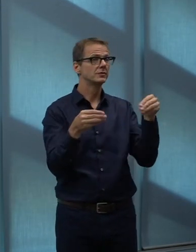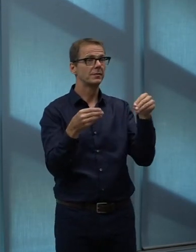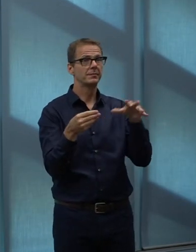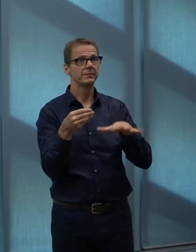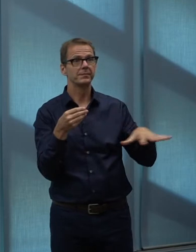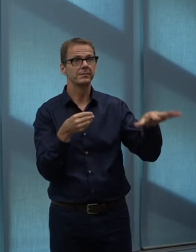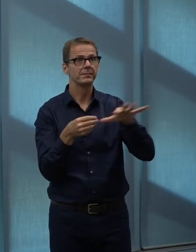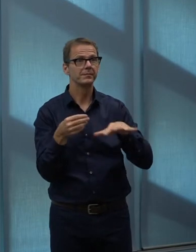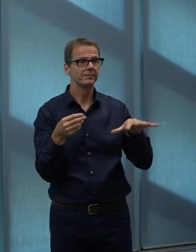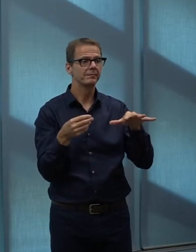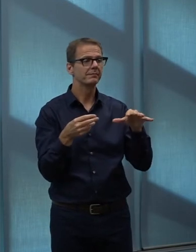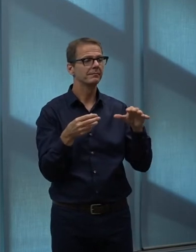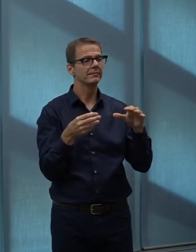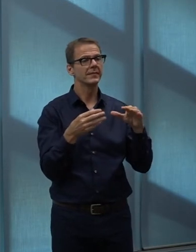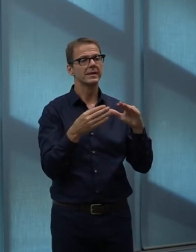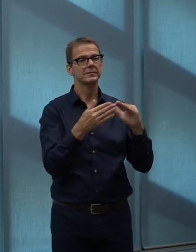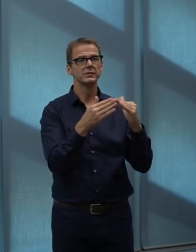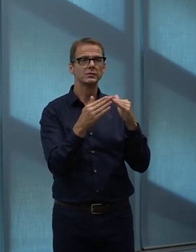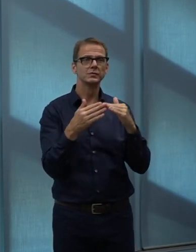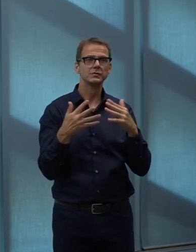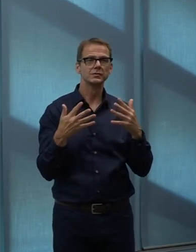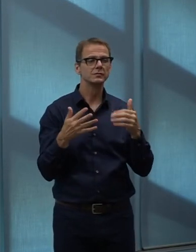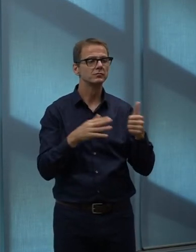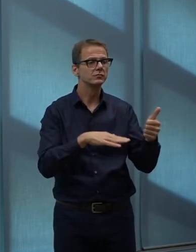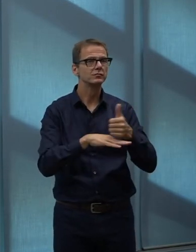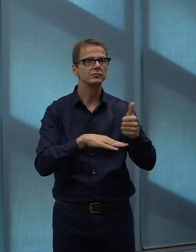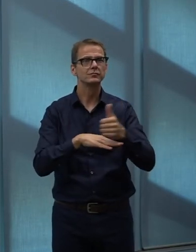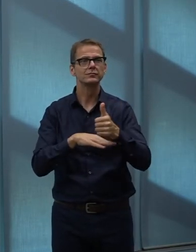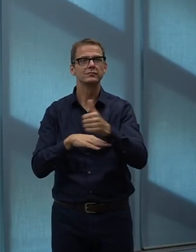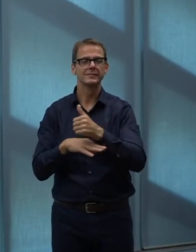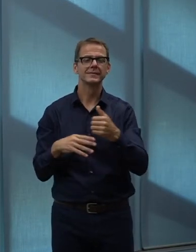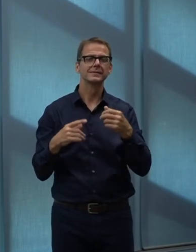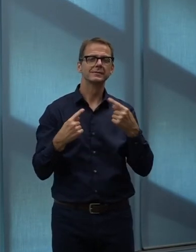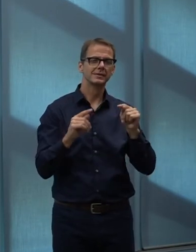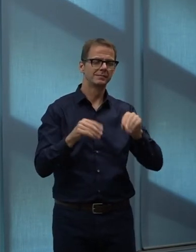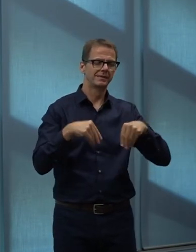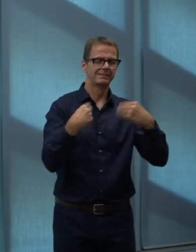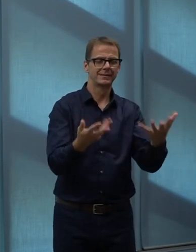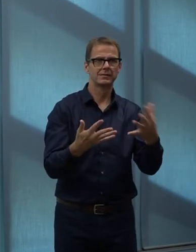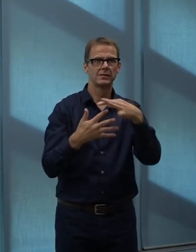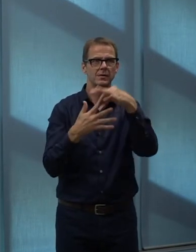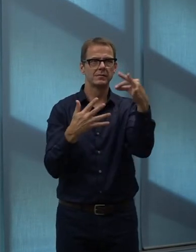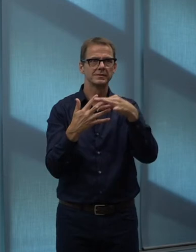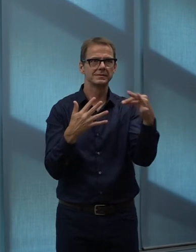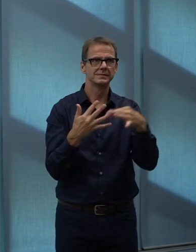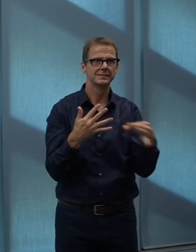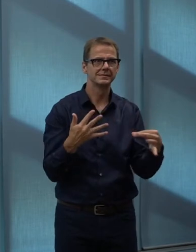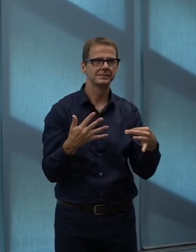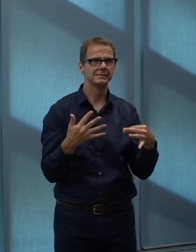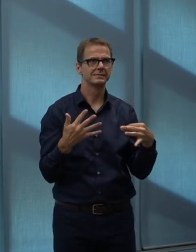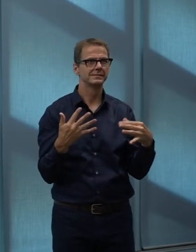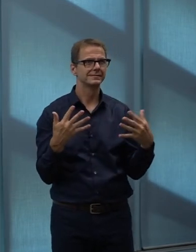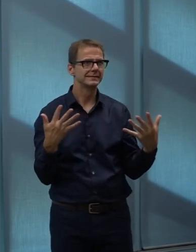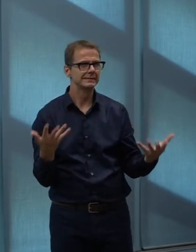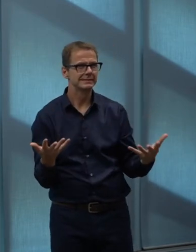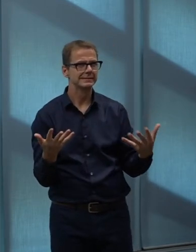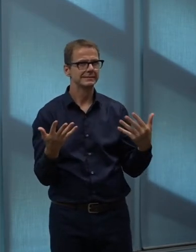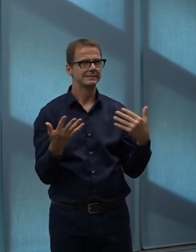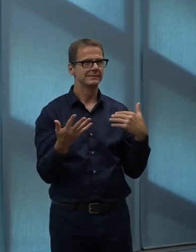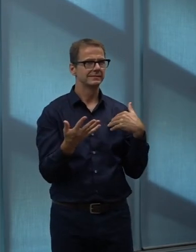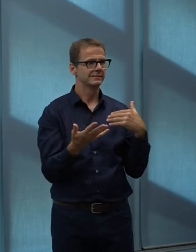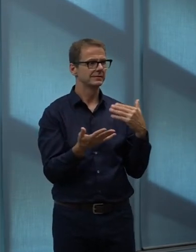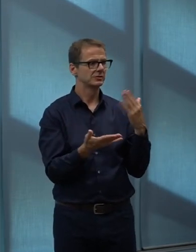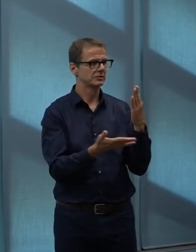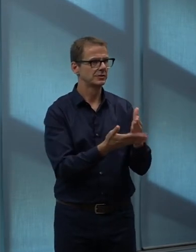walking and cycling infrastructure to give people, as well as car sharing, as well as vehicle for hire, all of the different choices that